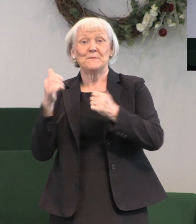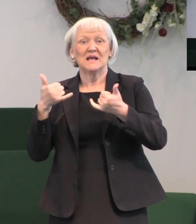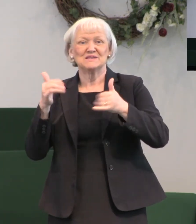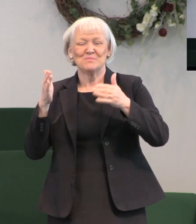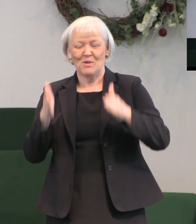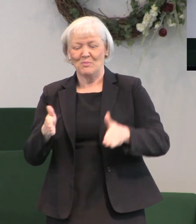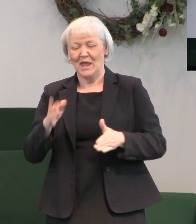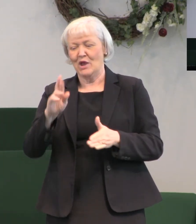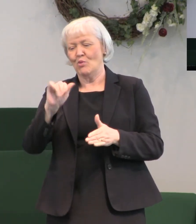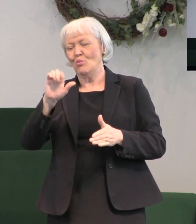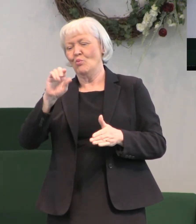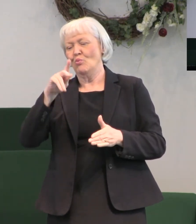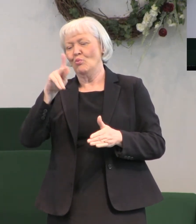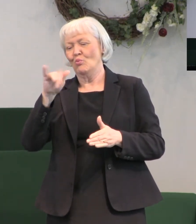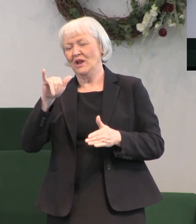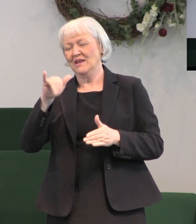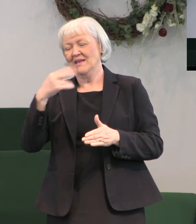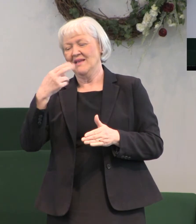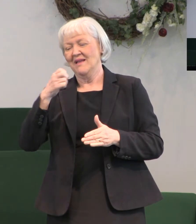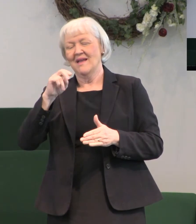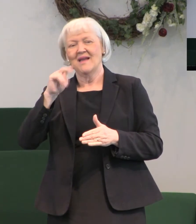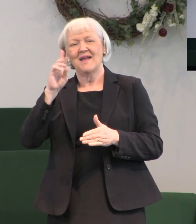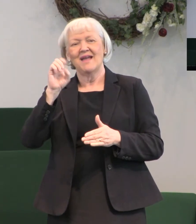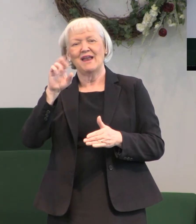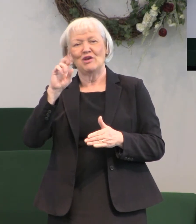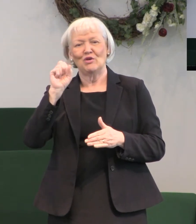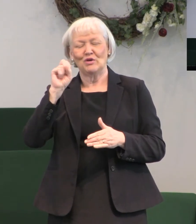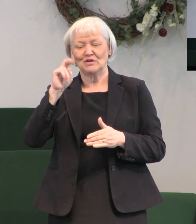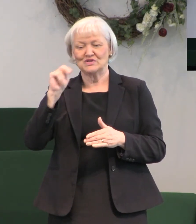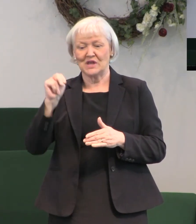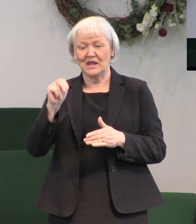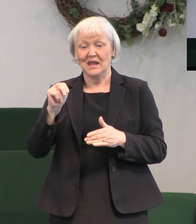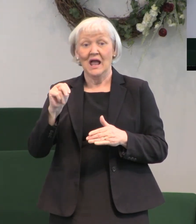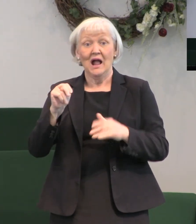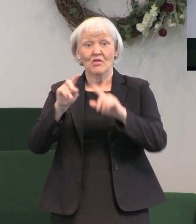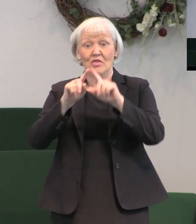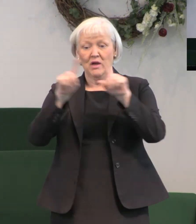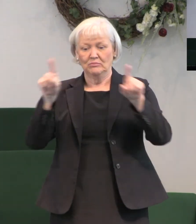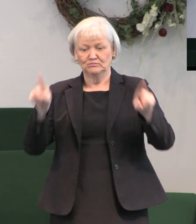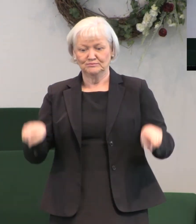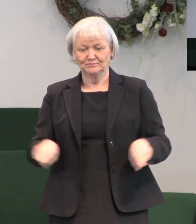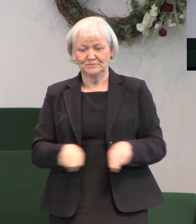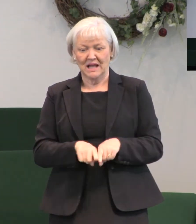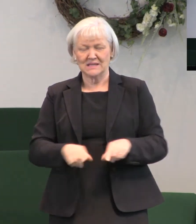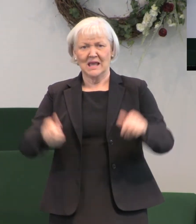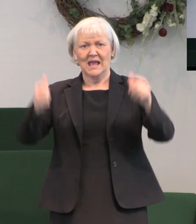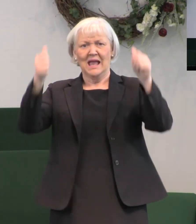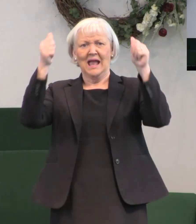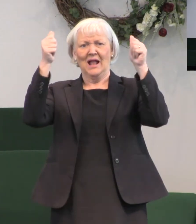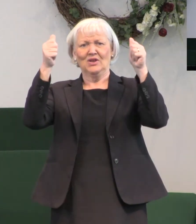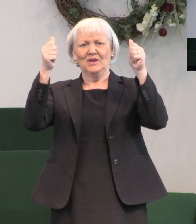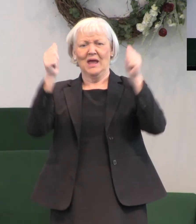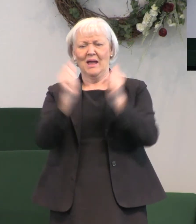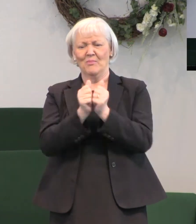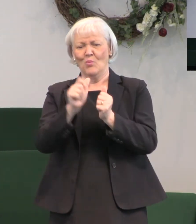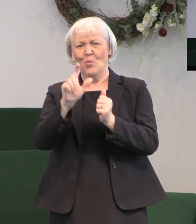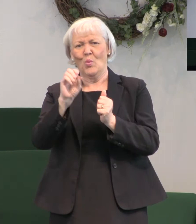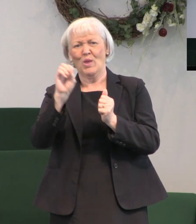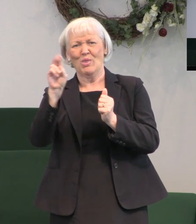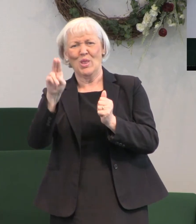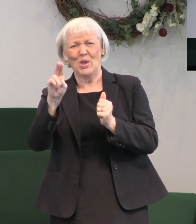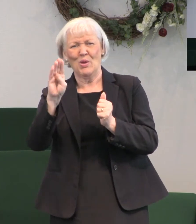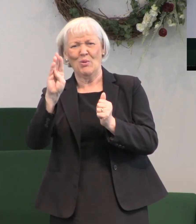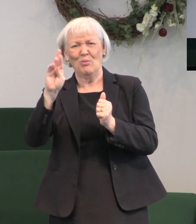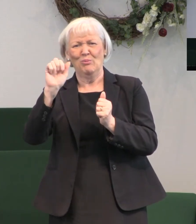all-time base-stealing record. And he picked the base up and held it over his head with Lou Brock there in the stands. And Ricky